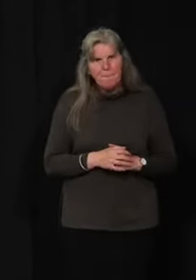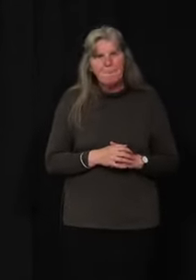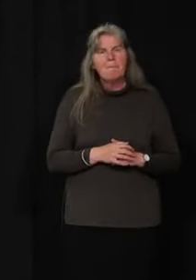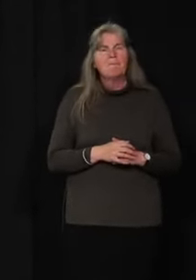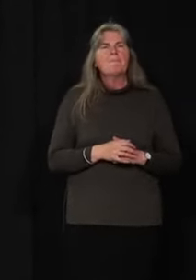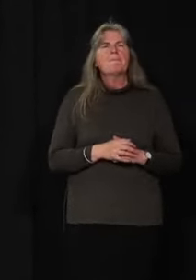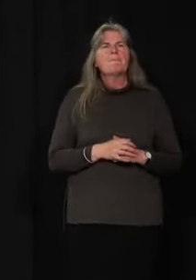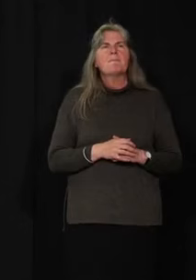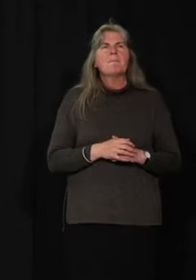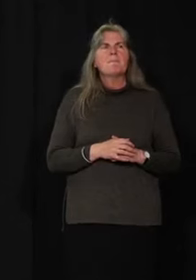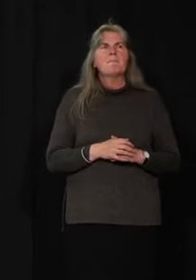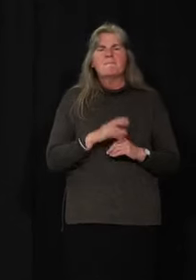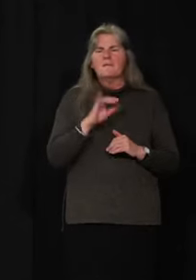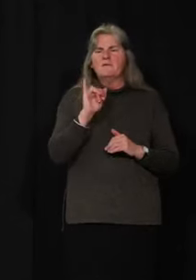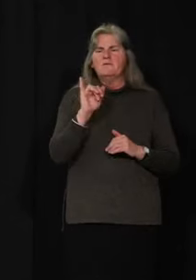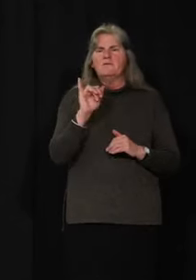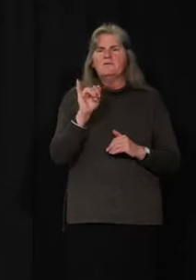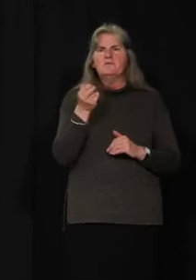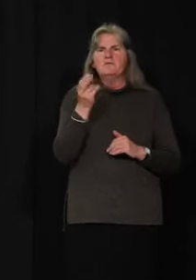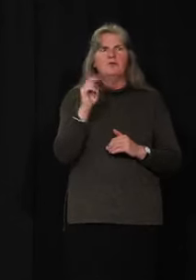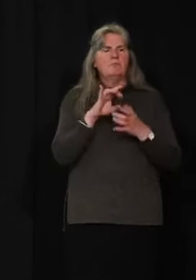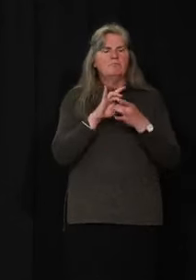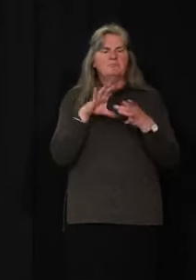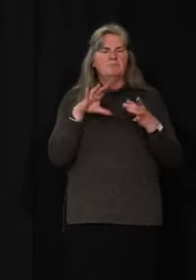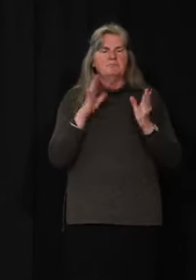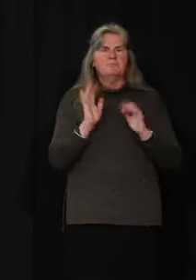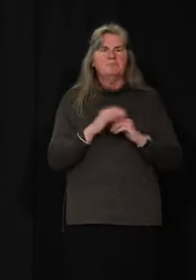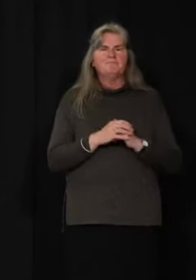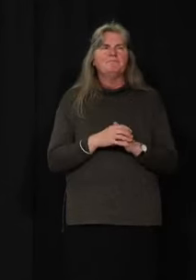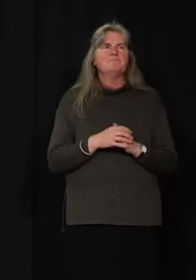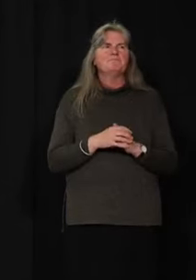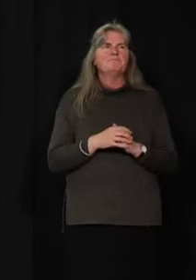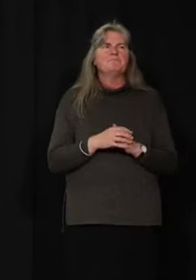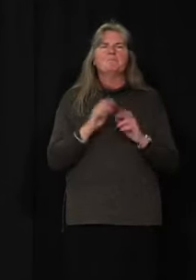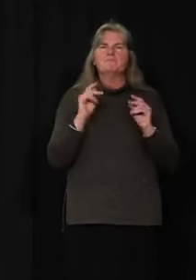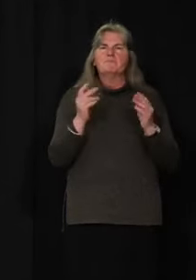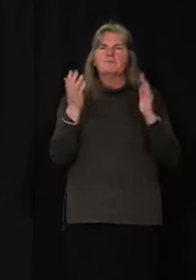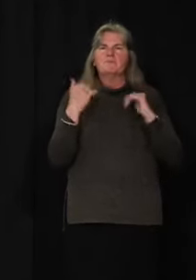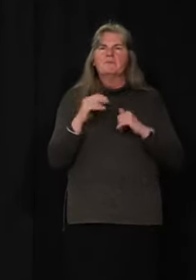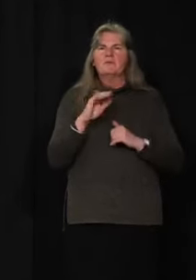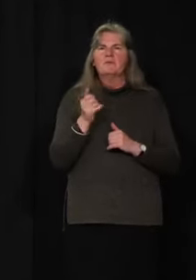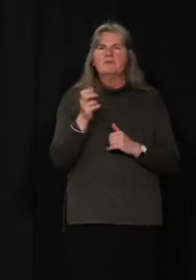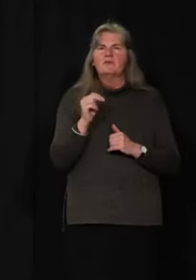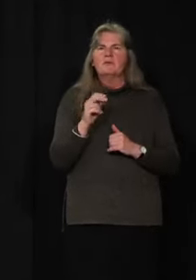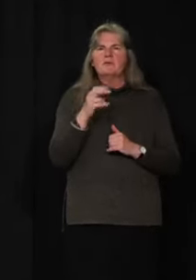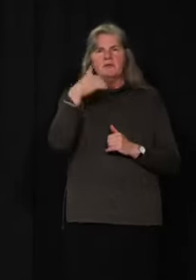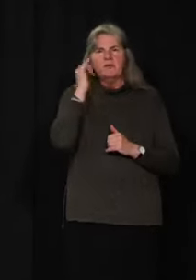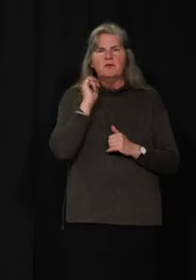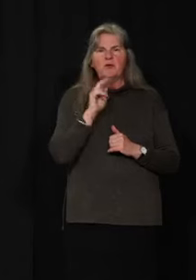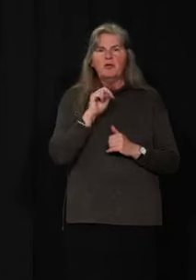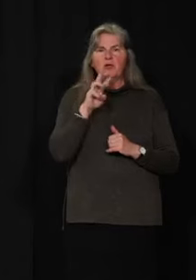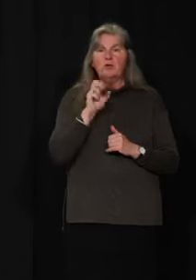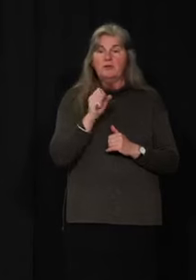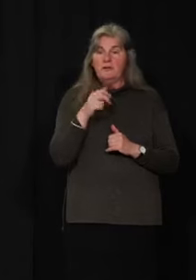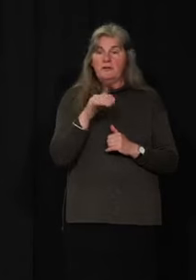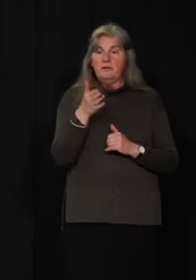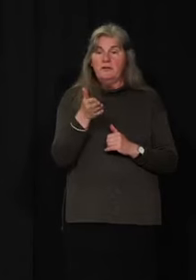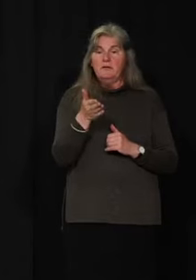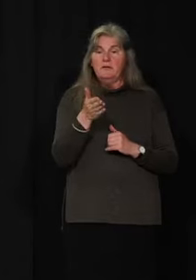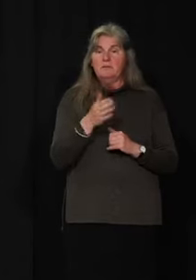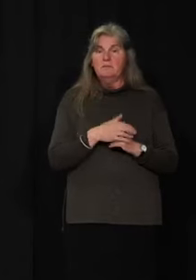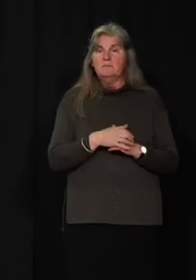John left the line under here. Oh, okay. Thank you. I've also got John, Yukon News. Is John still with us?